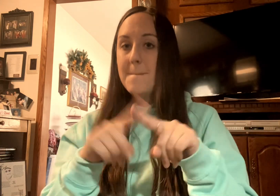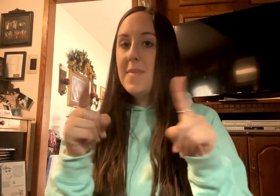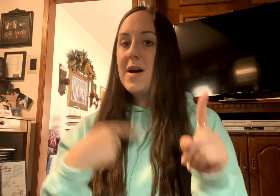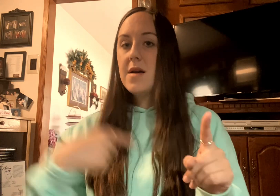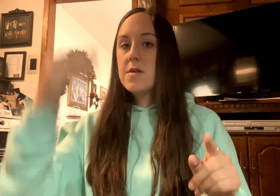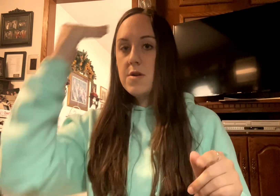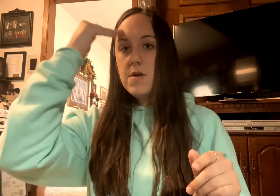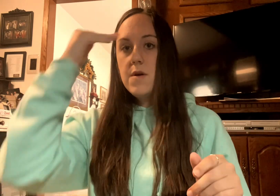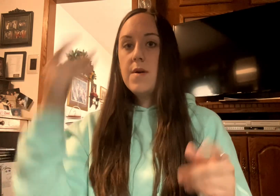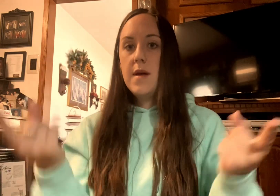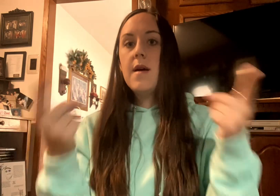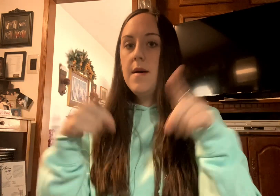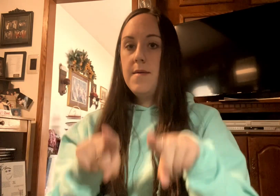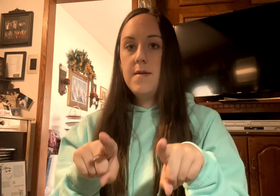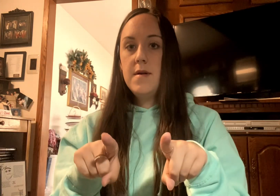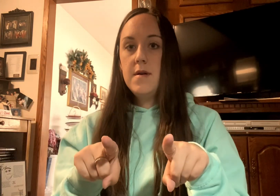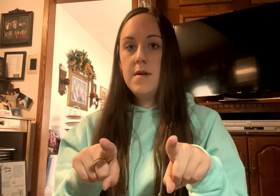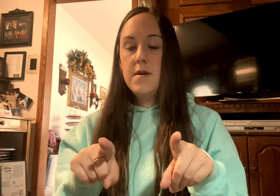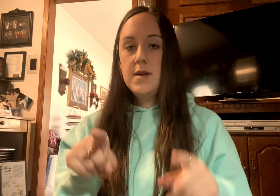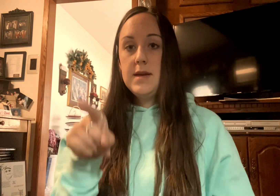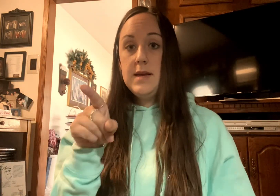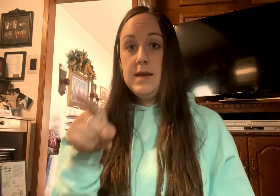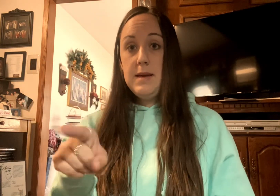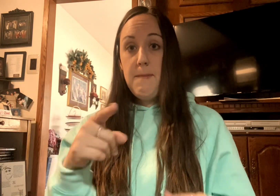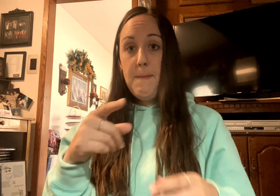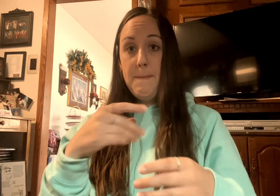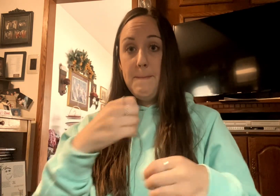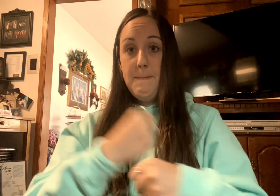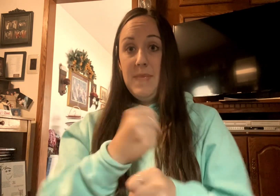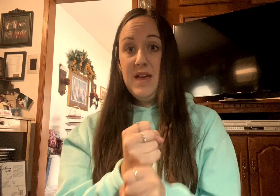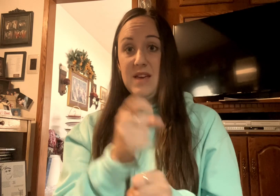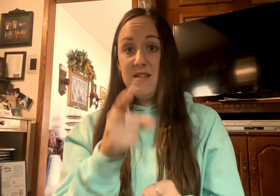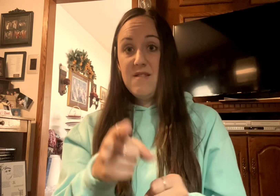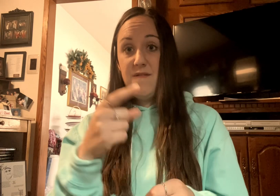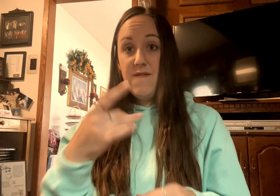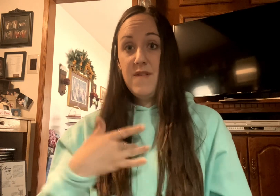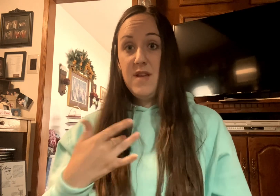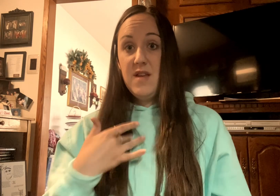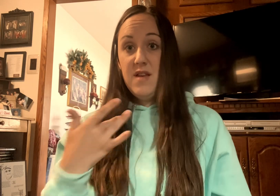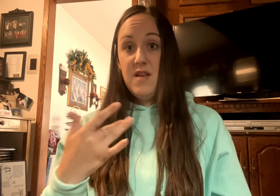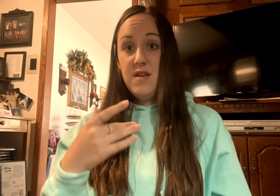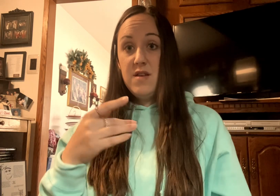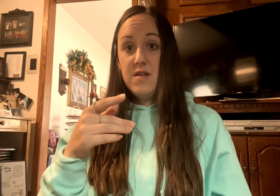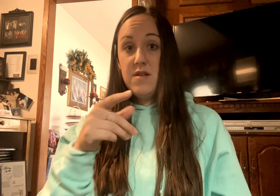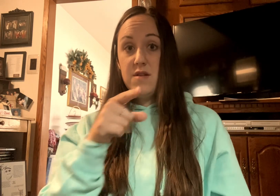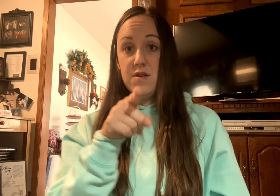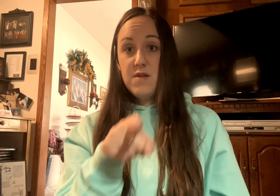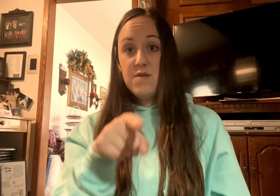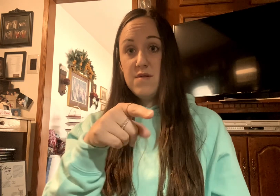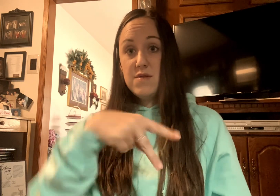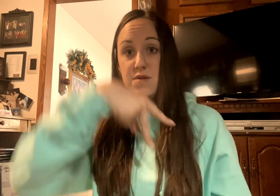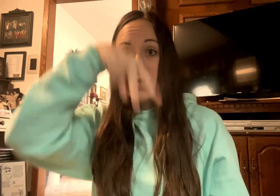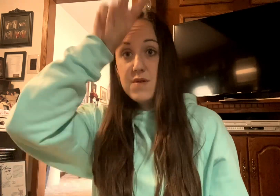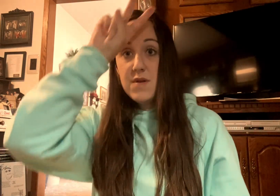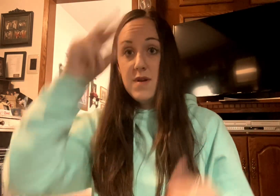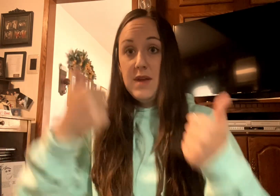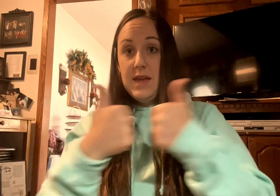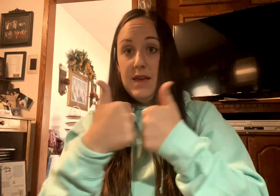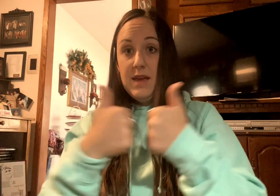He'd make you feel like you're the only one that's being stupid Cause how can you not trust him, it's a game you're always losing